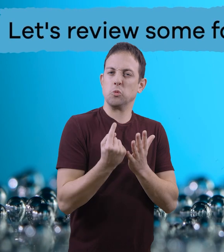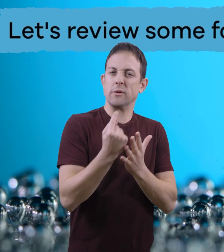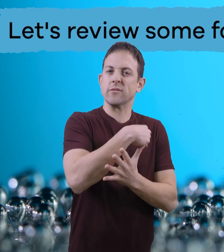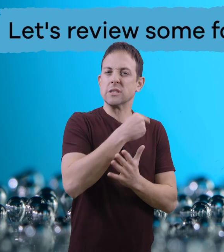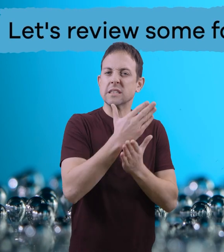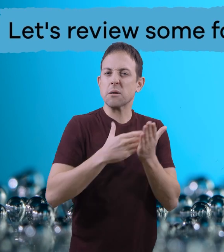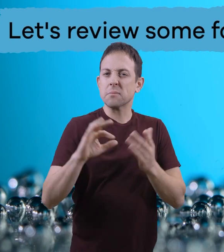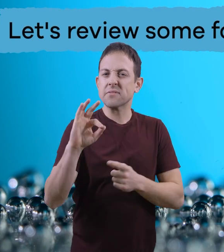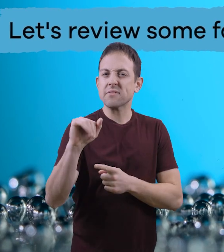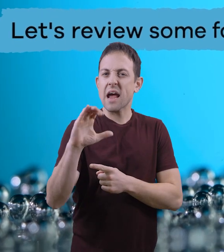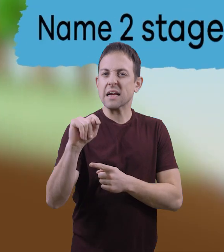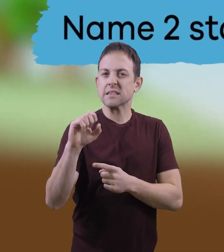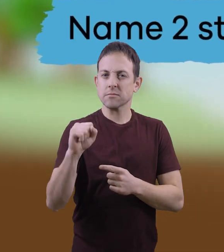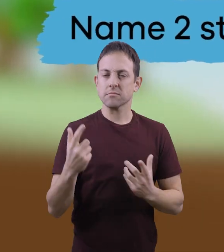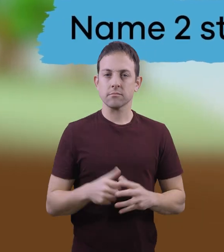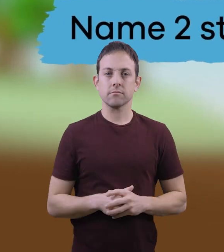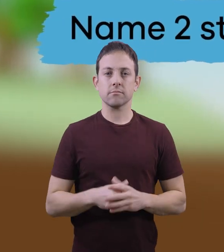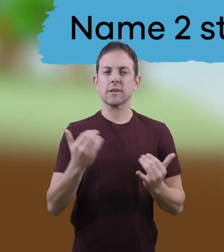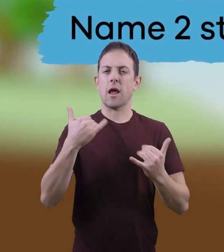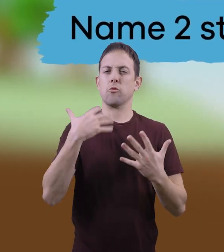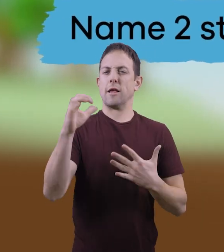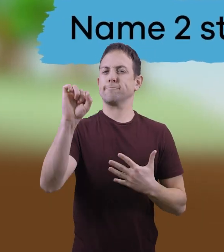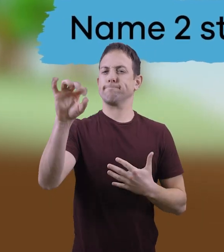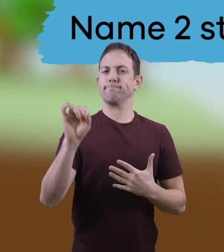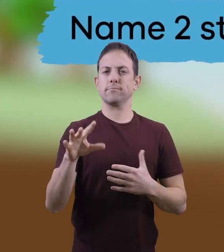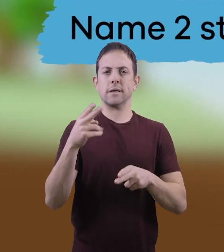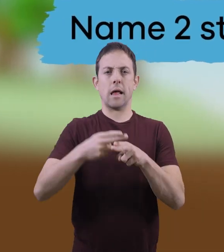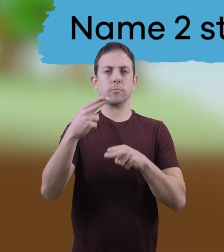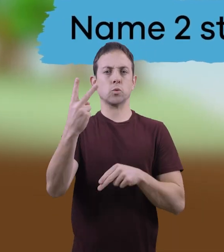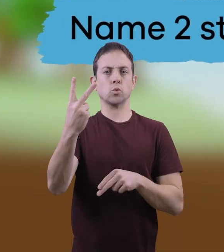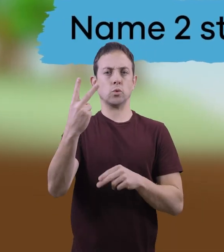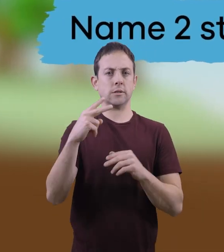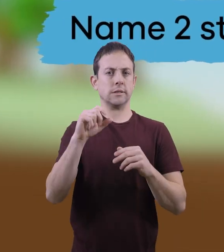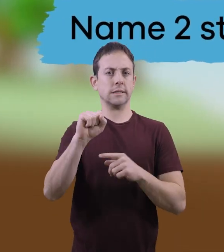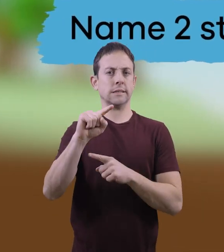some facts. Name two stages of the water cycle.